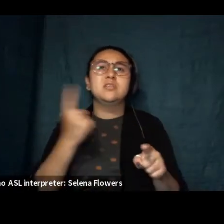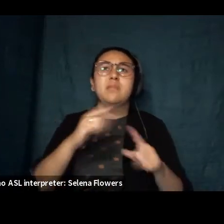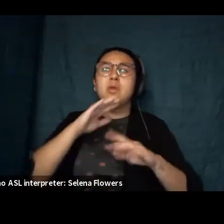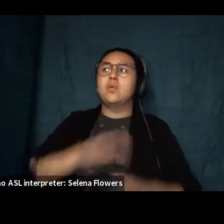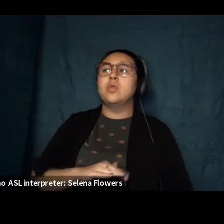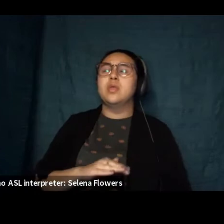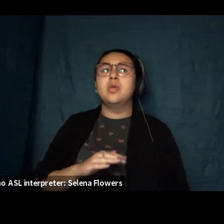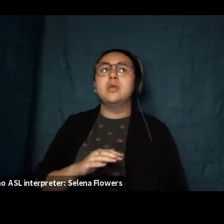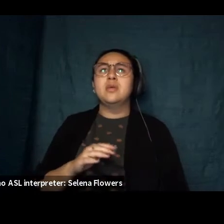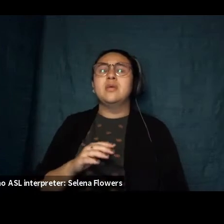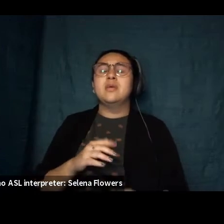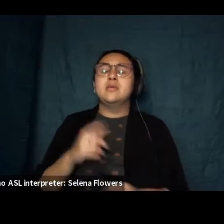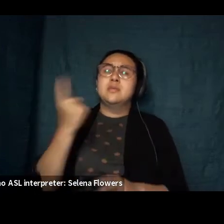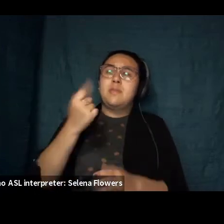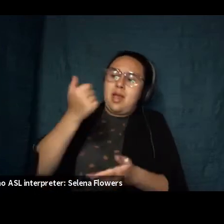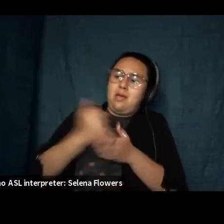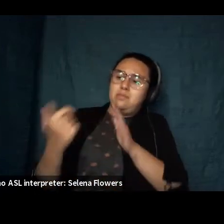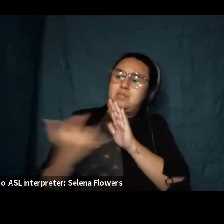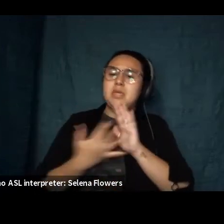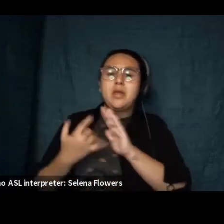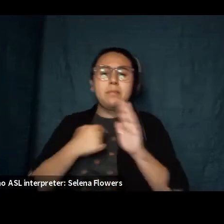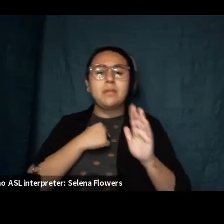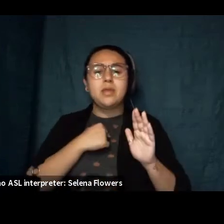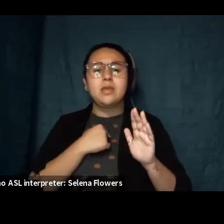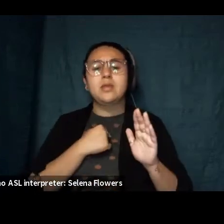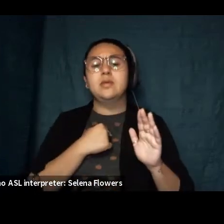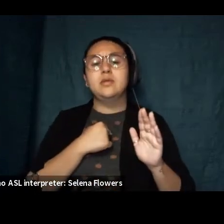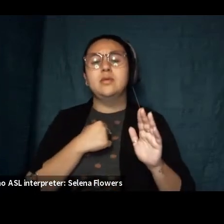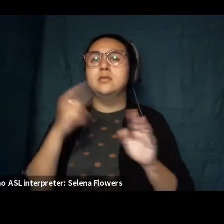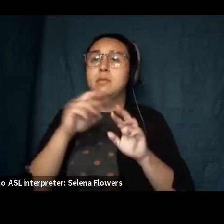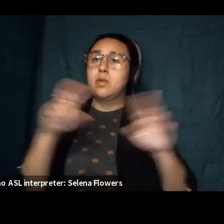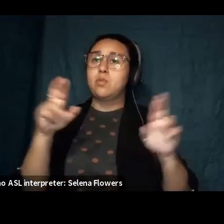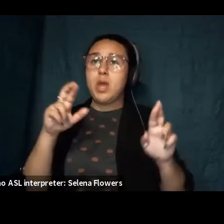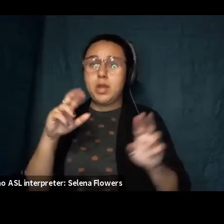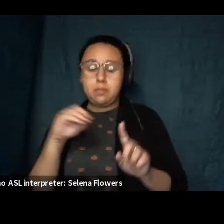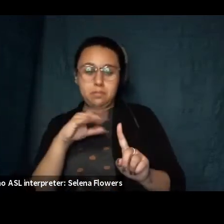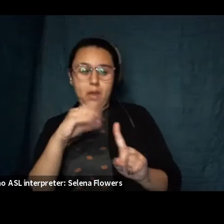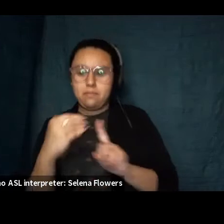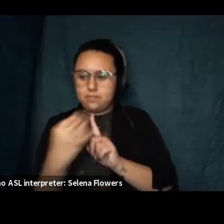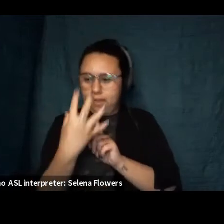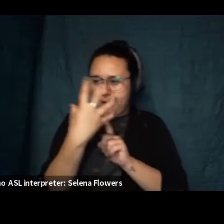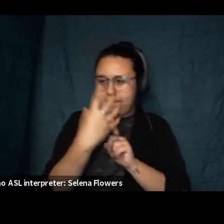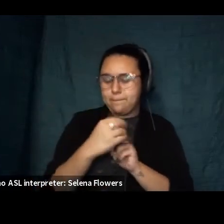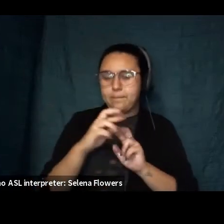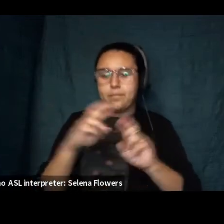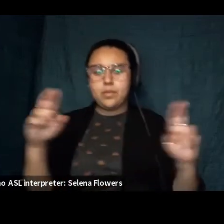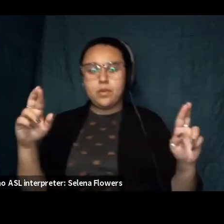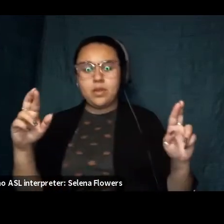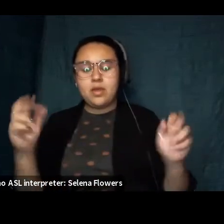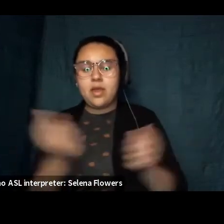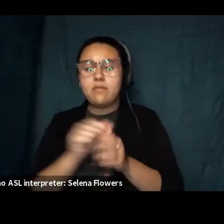found out now some maker readies the camera readies the compass readies the knife